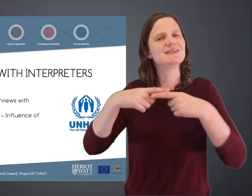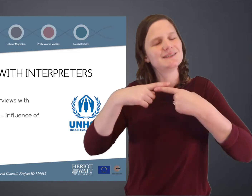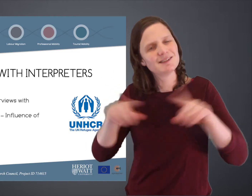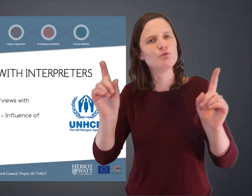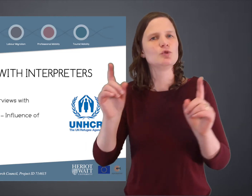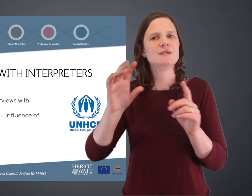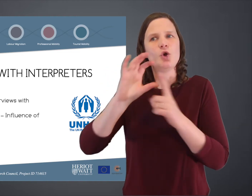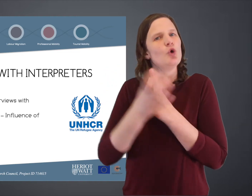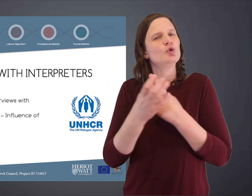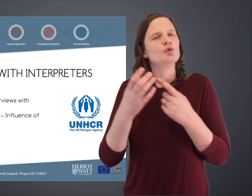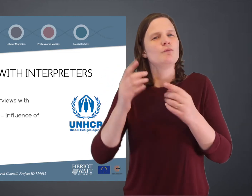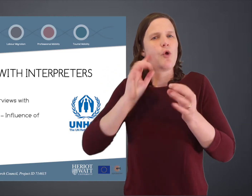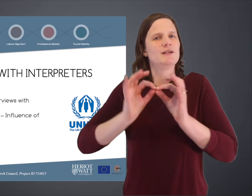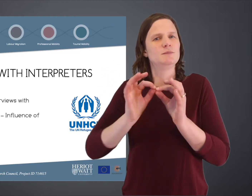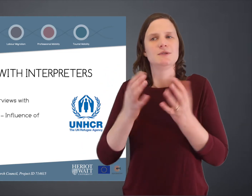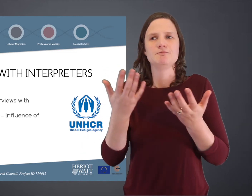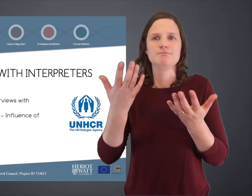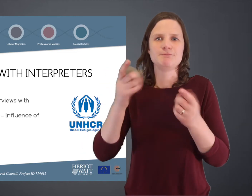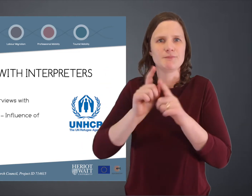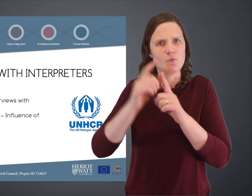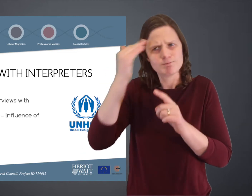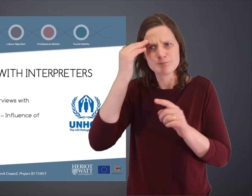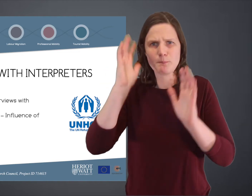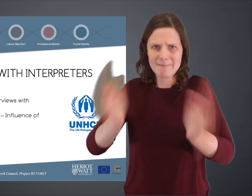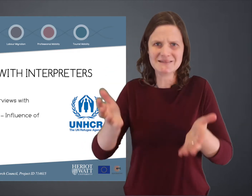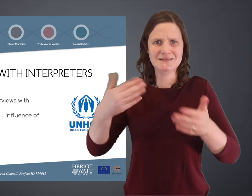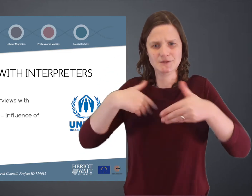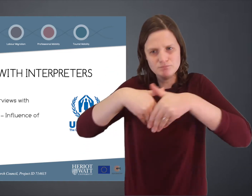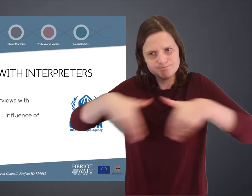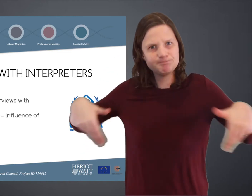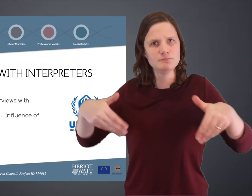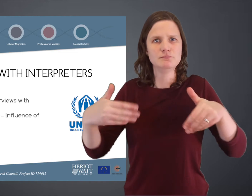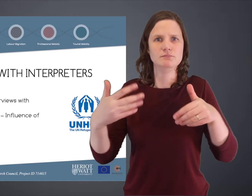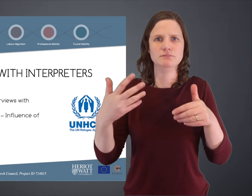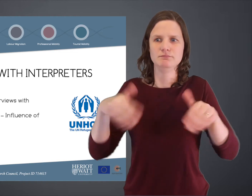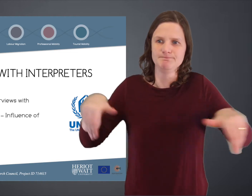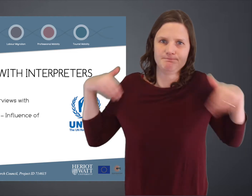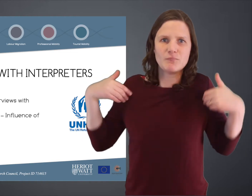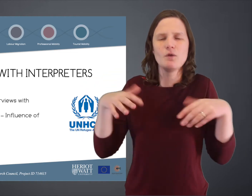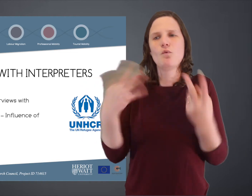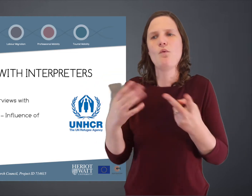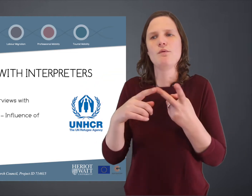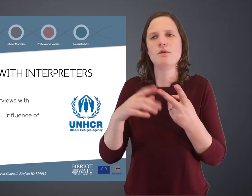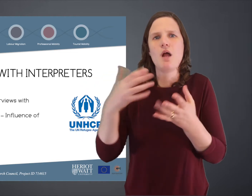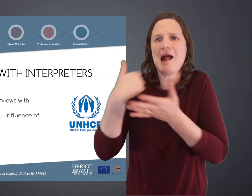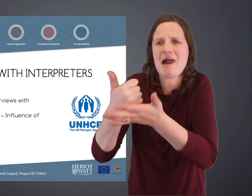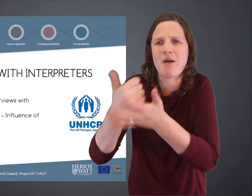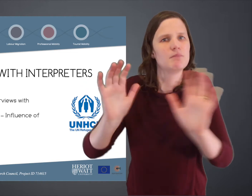Now, of course, interpreting is a different culture from just communication. They must maintain impartial